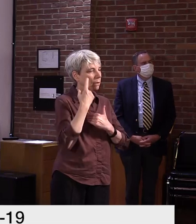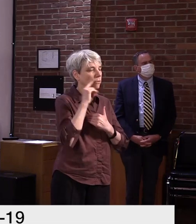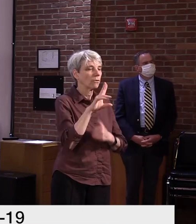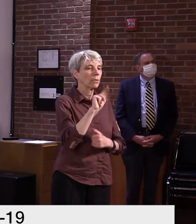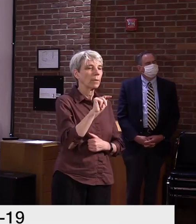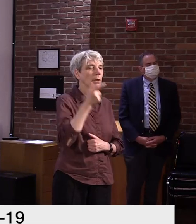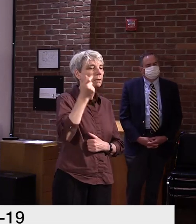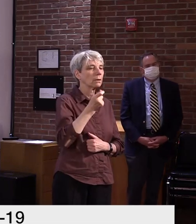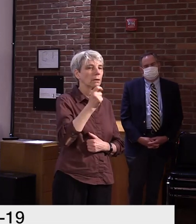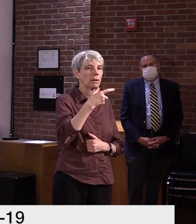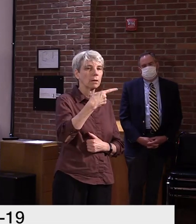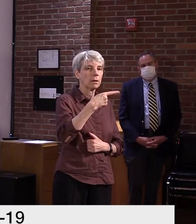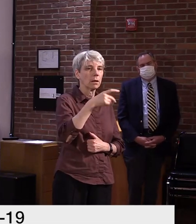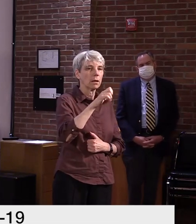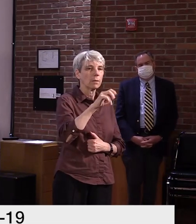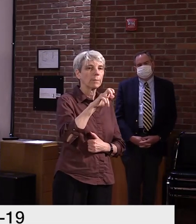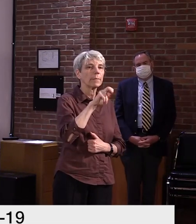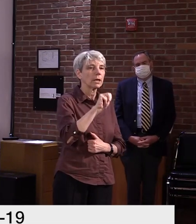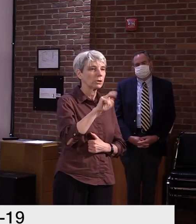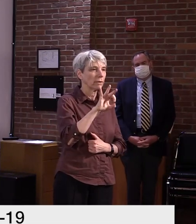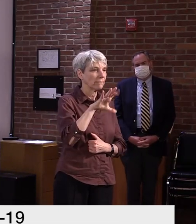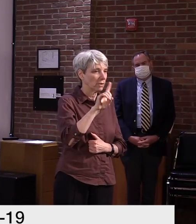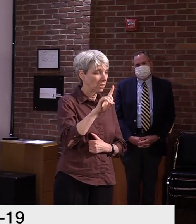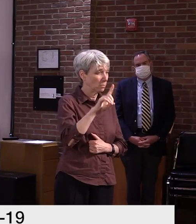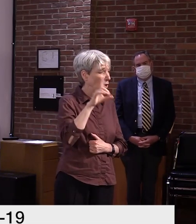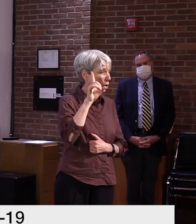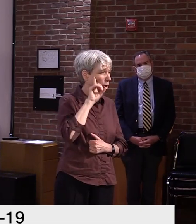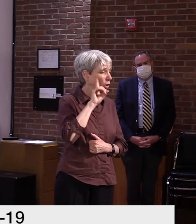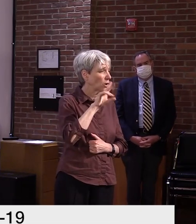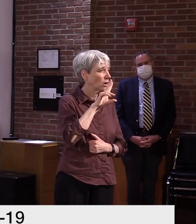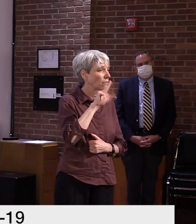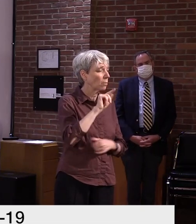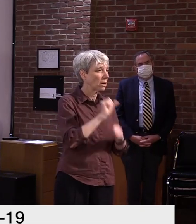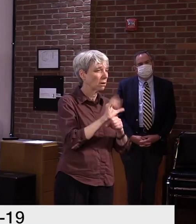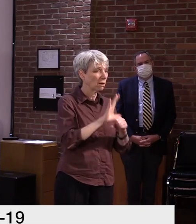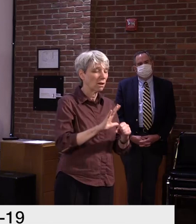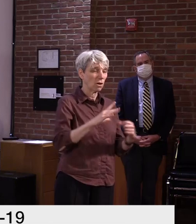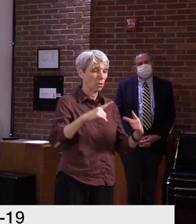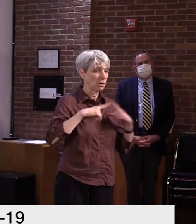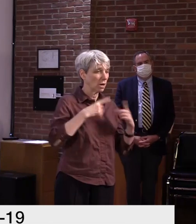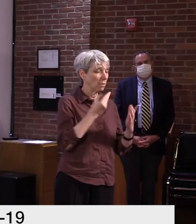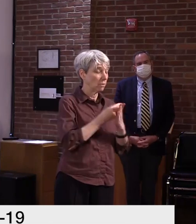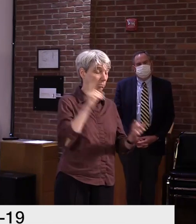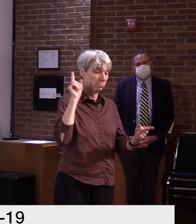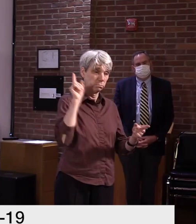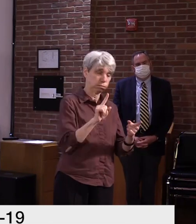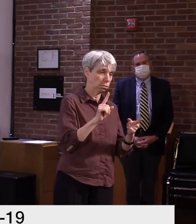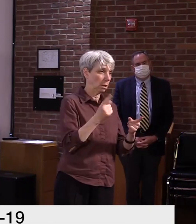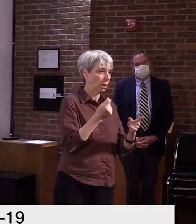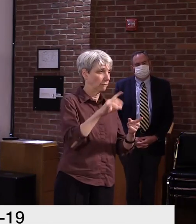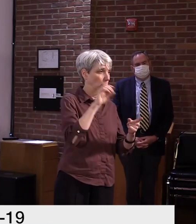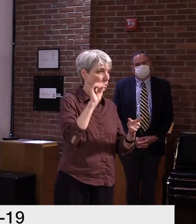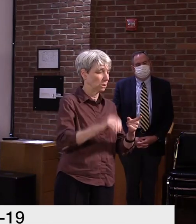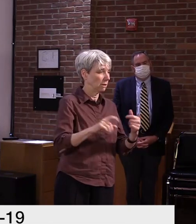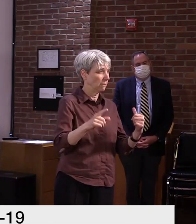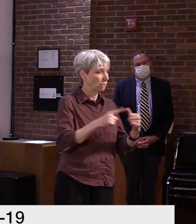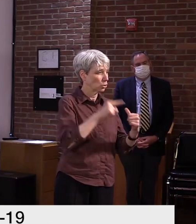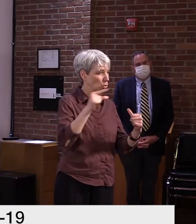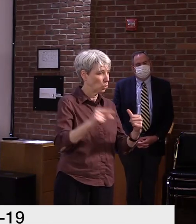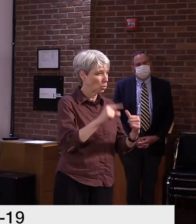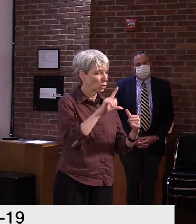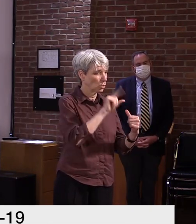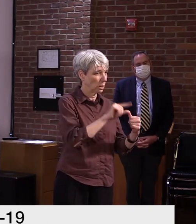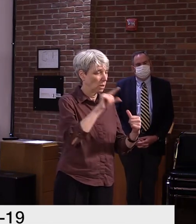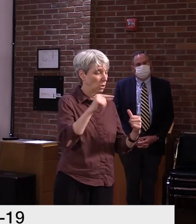with the state employees retirement fund losing 11% in value during the first quarter of 2020, the unfunded liability may be